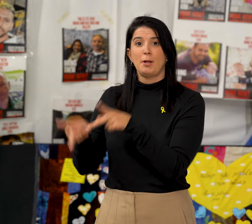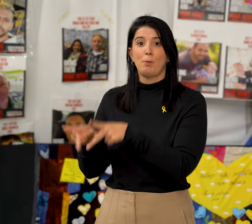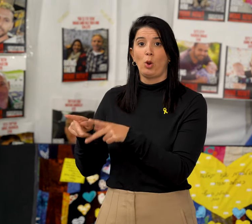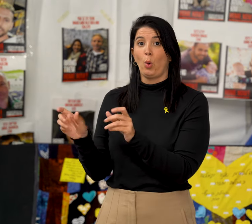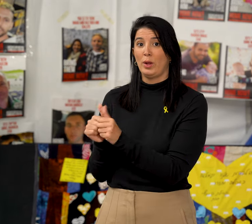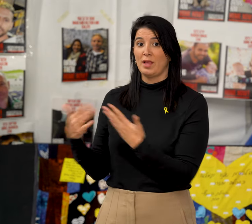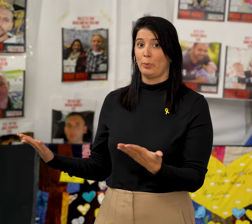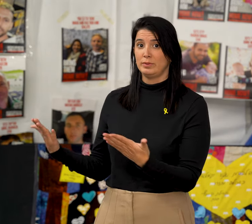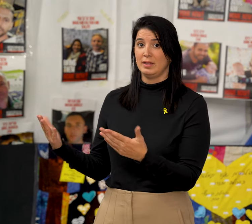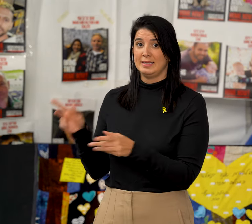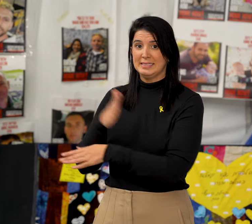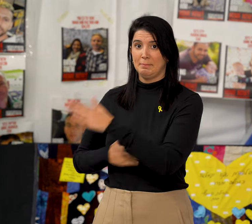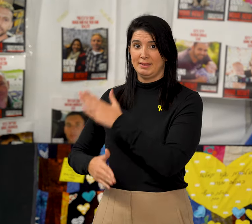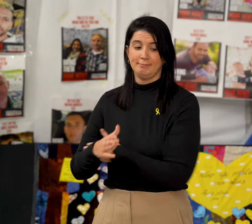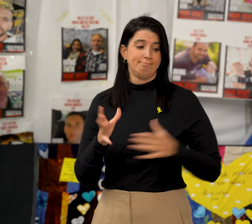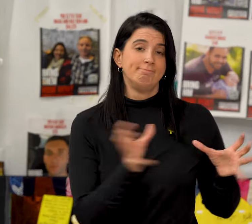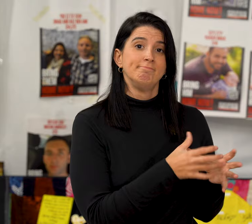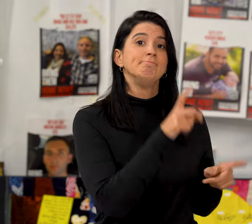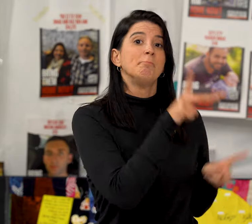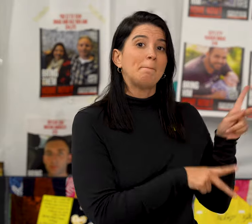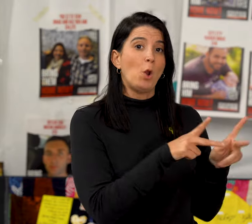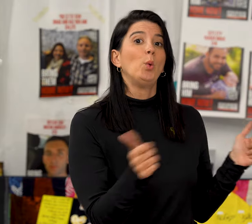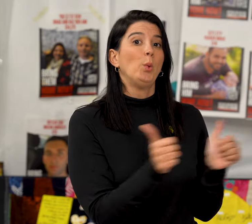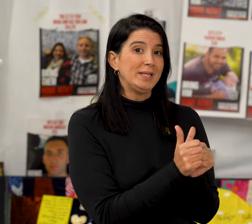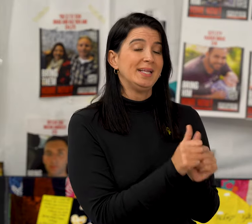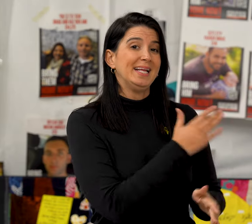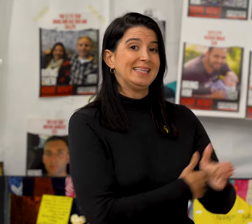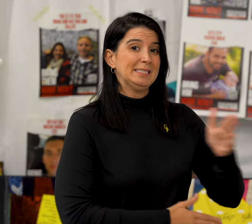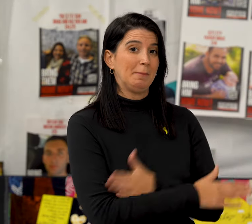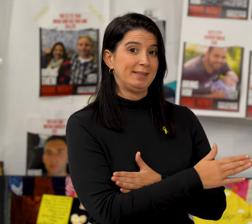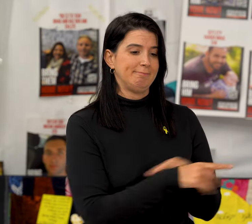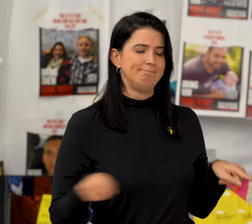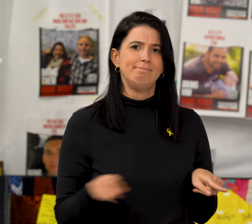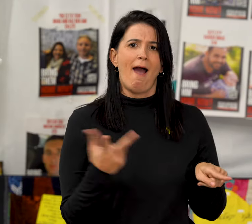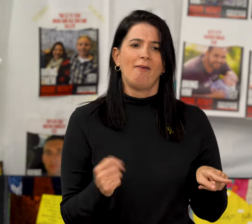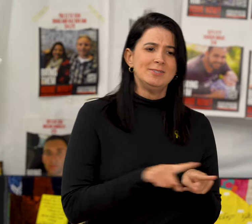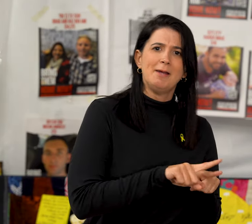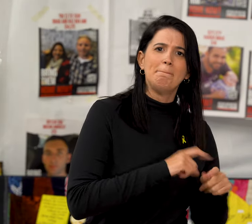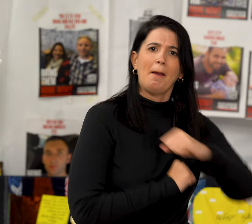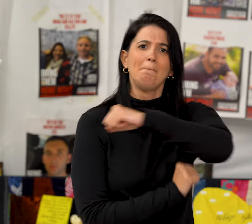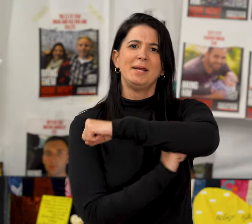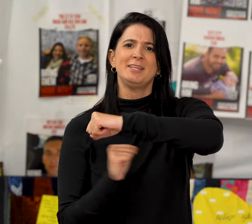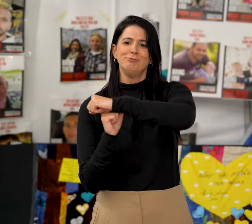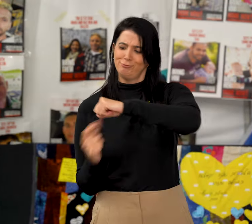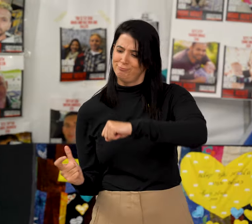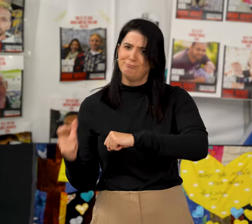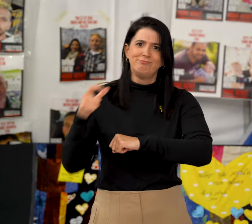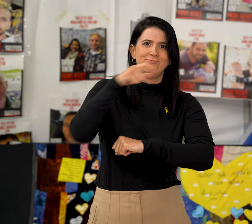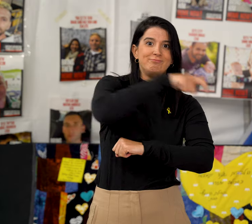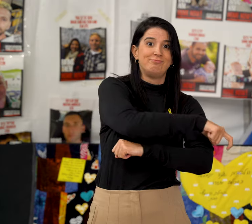bridge between two different worlds. The world of people with disability and the world of the people without disability. They both need to